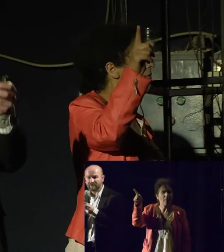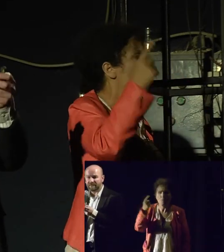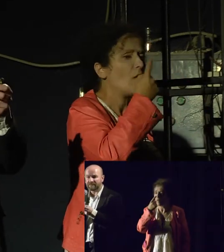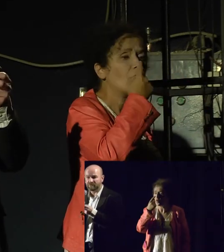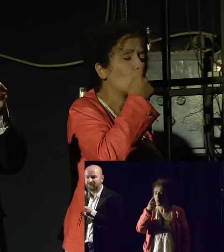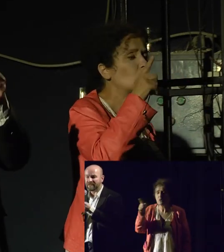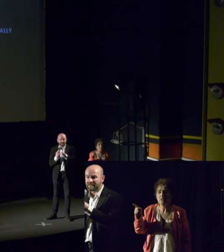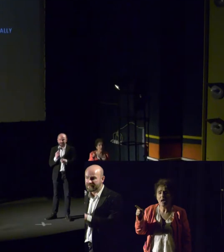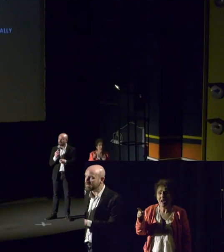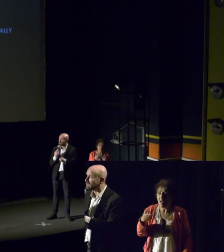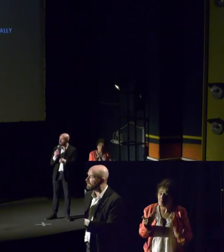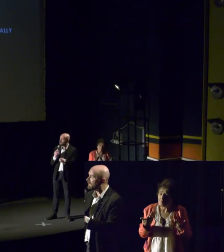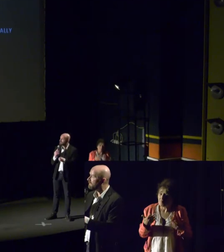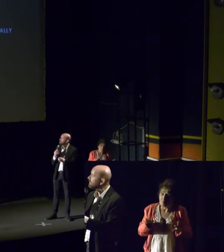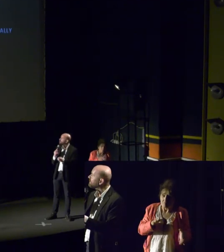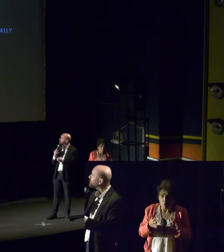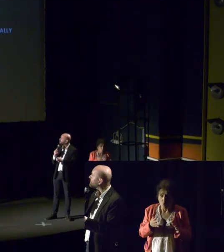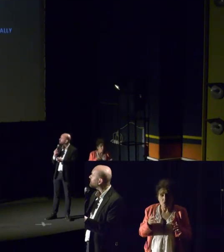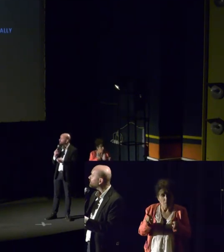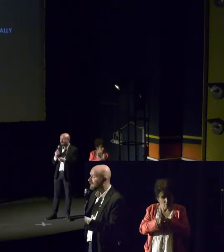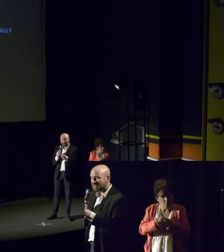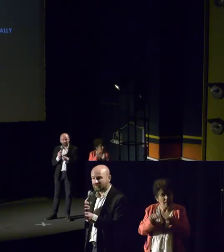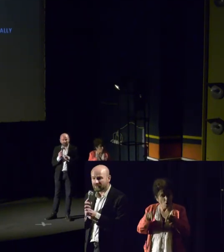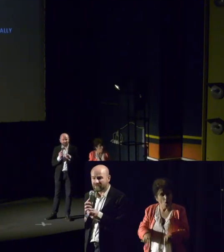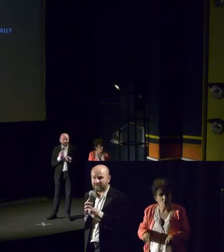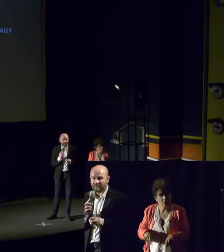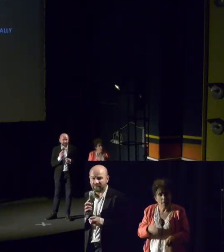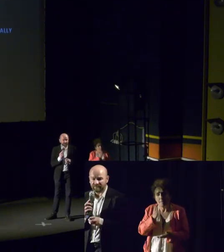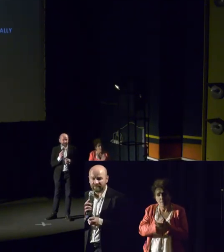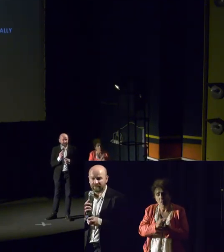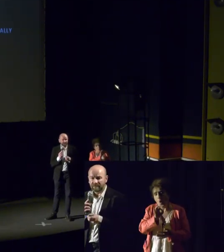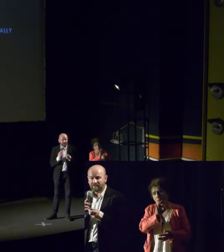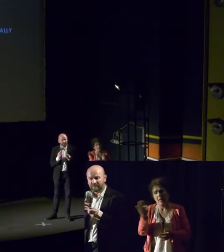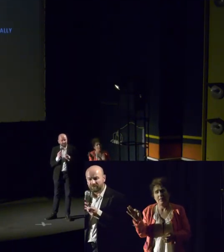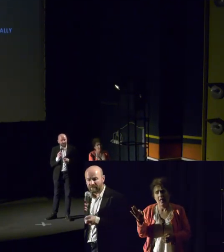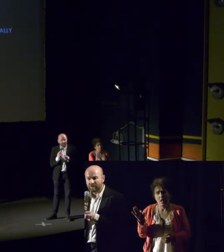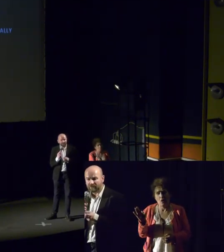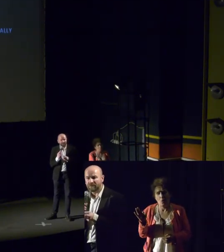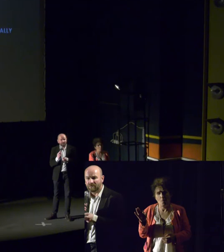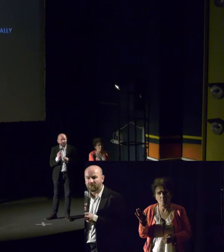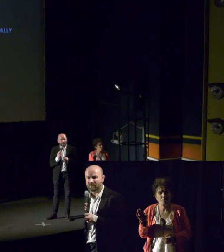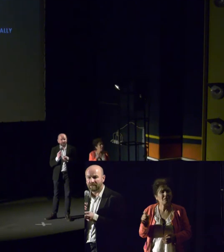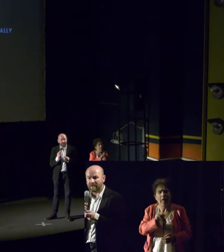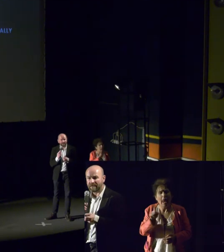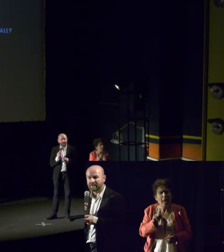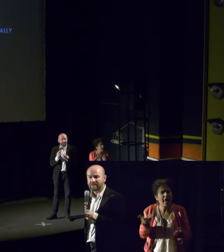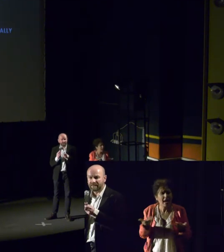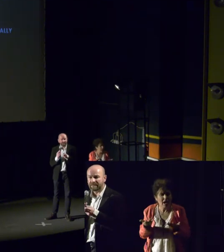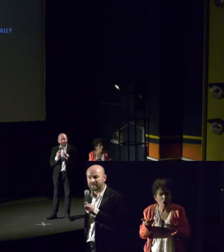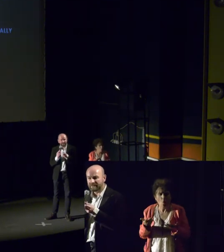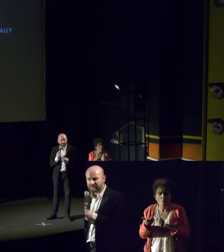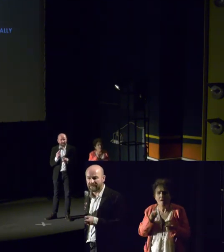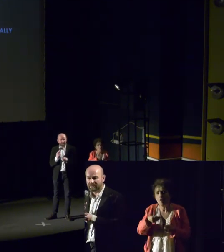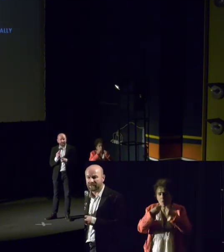scenario that would be ideal according to this world view is not so much the handmaid's tale, but it looks a lot more like